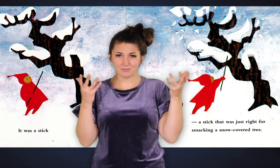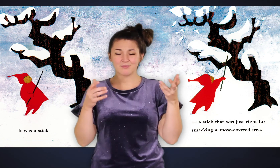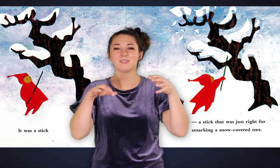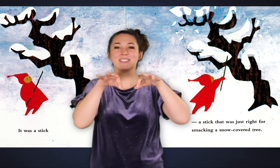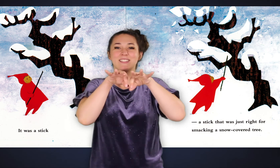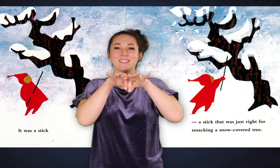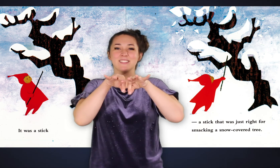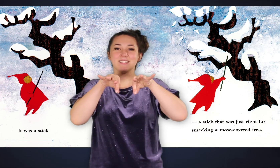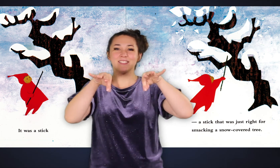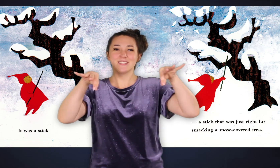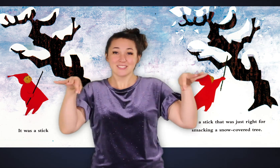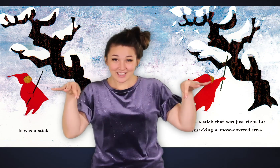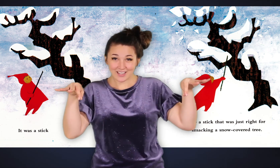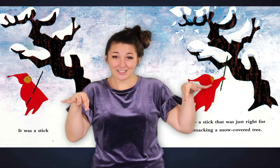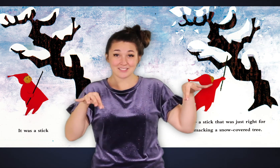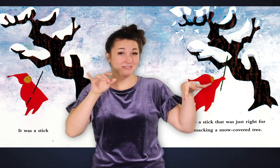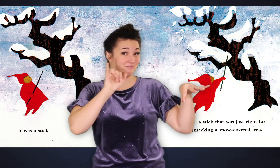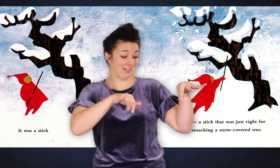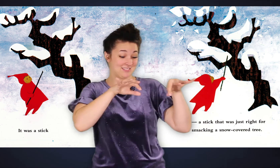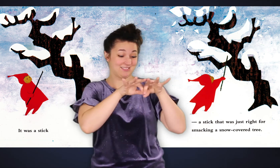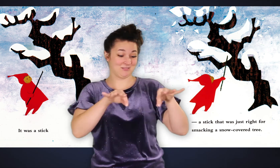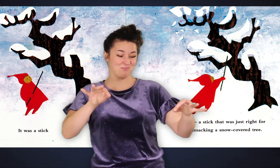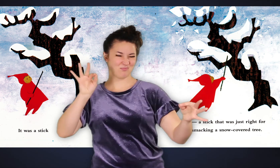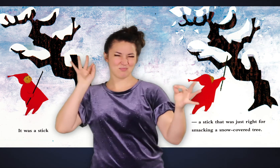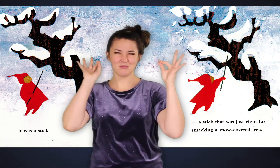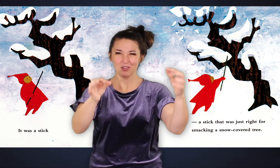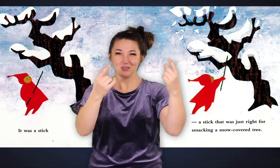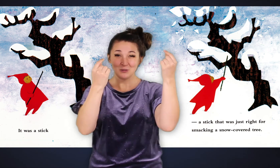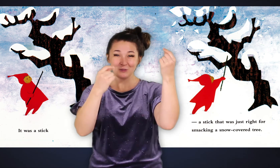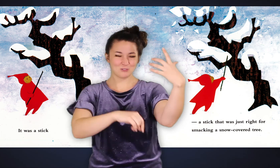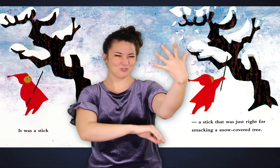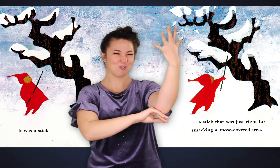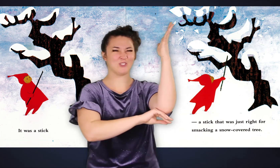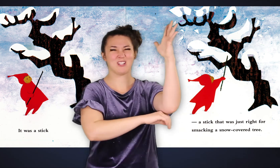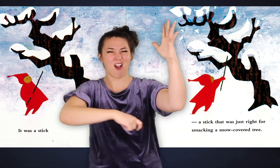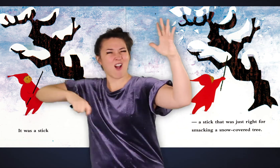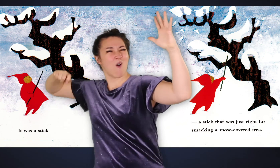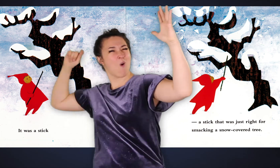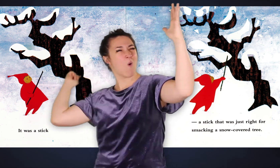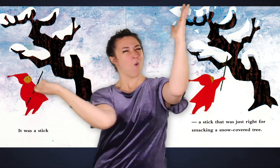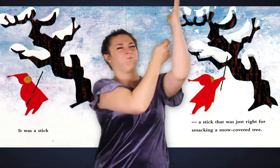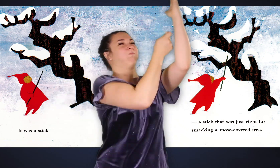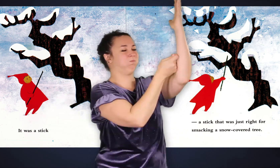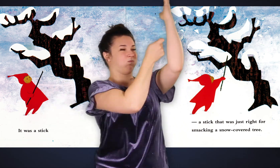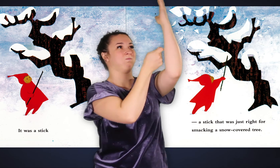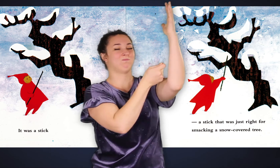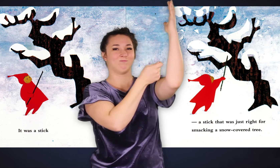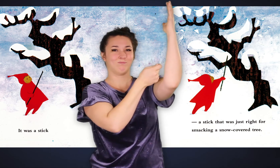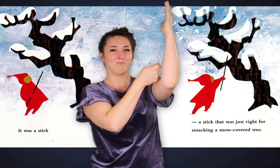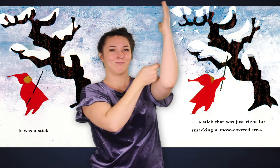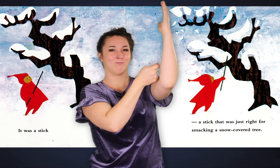It was a stick! A stick that was just right for smacking a snow-covered tree.